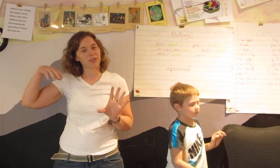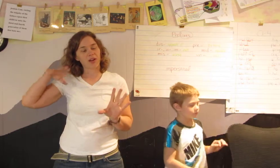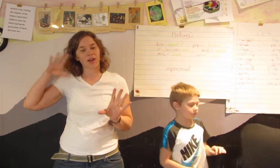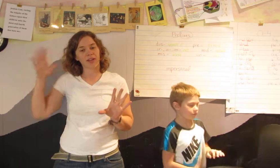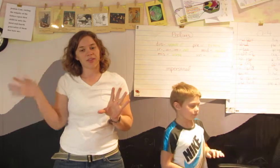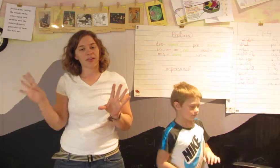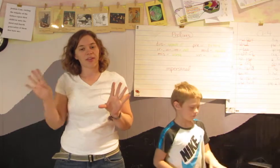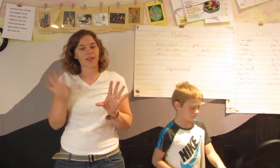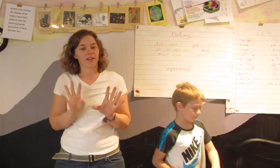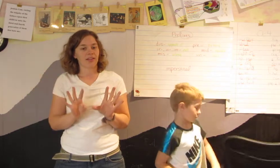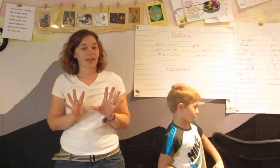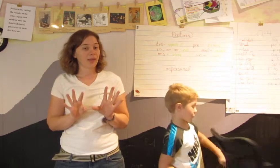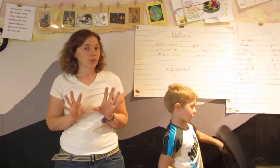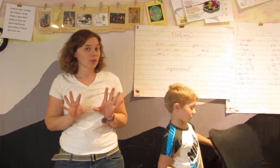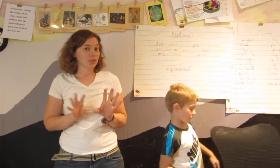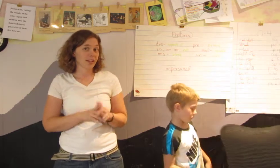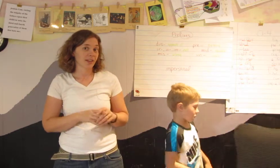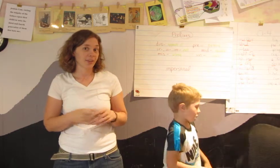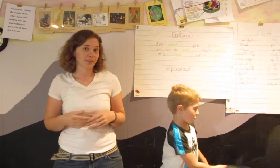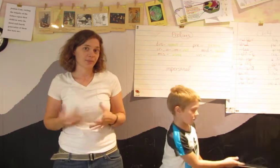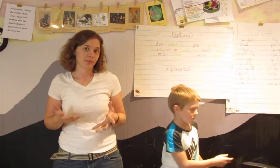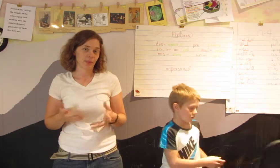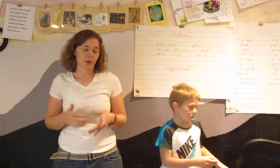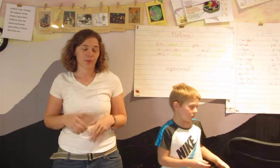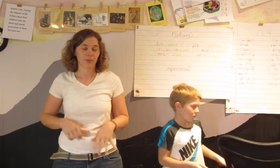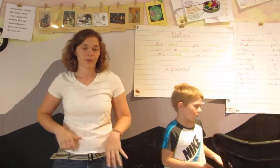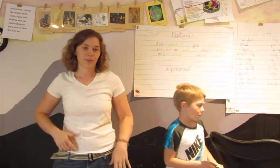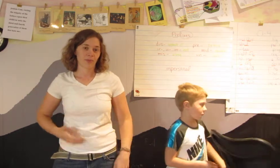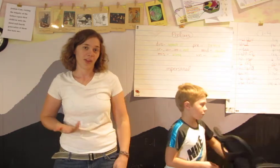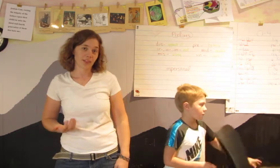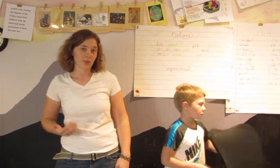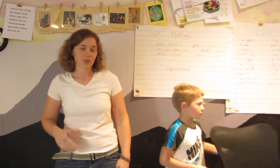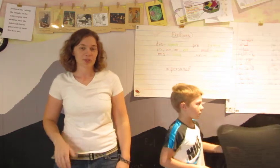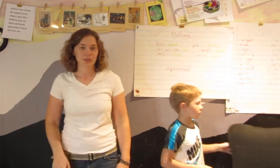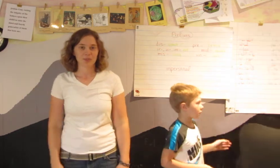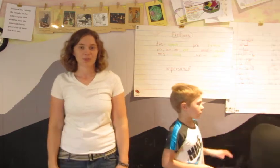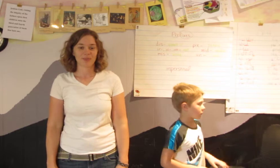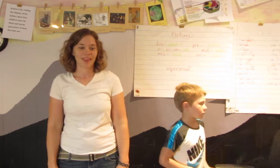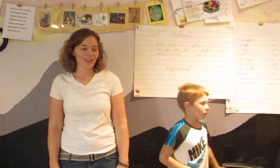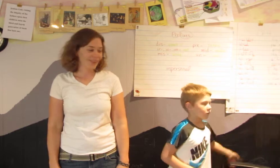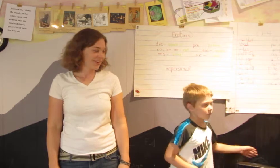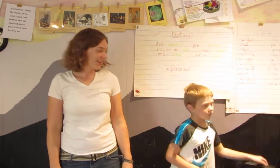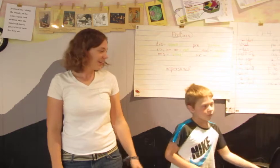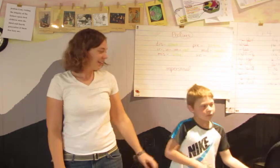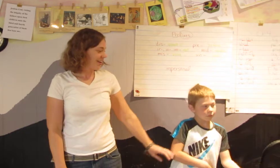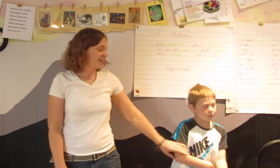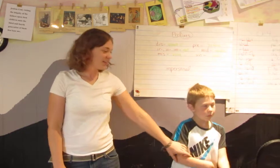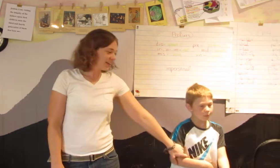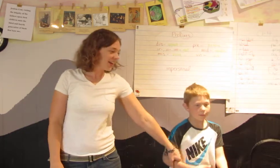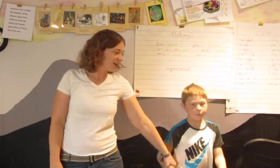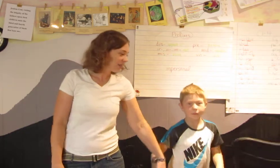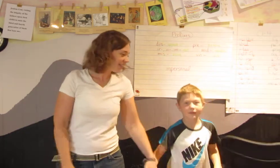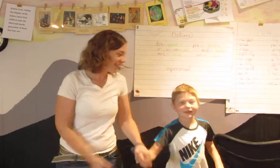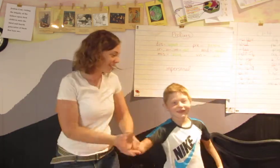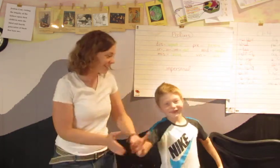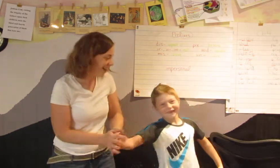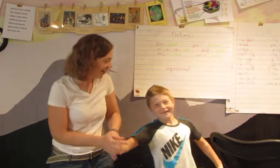song and the hand motions together so that's original anyway Oliver you're gonna help me sing the song